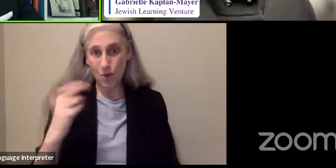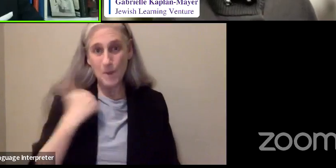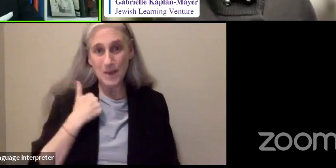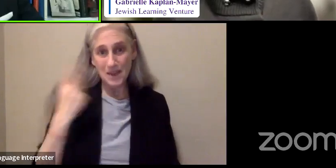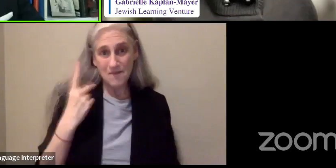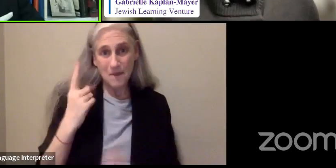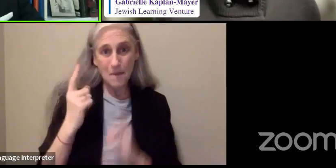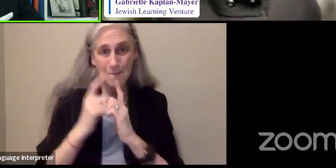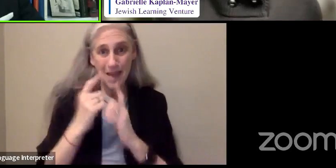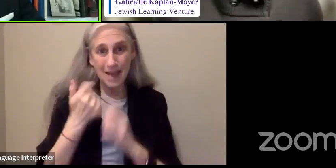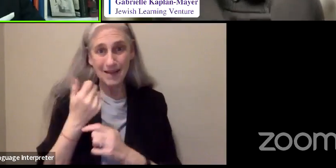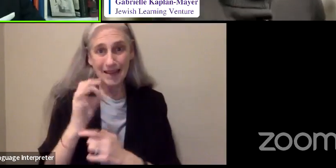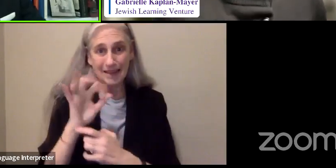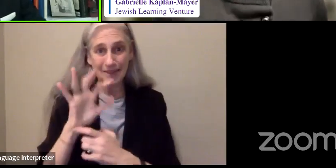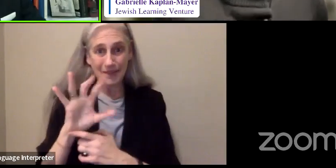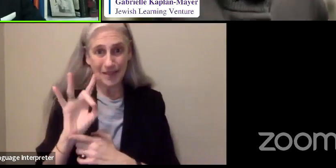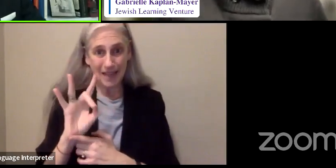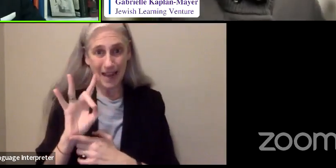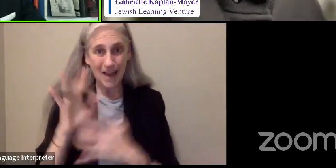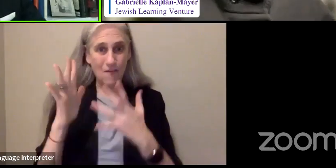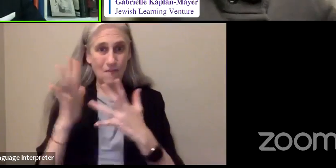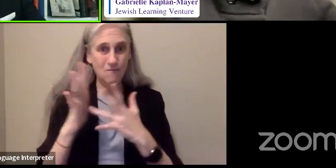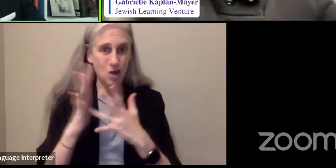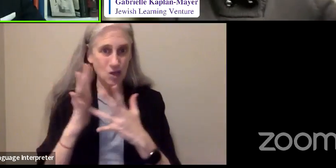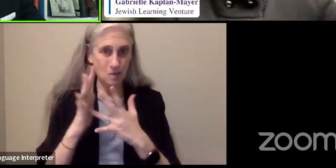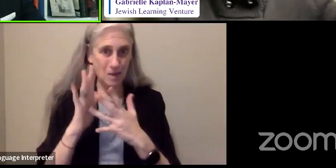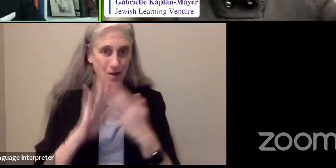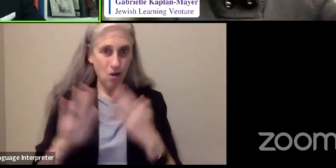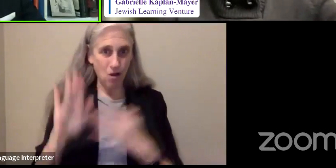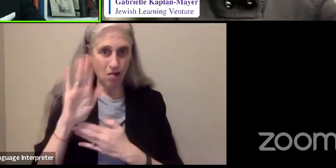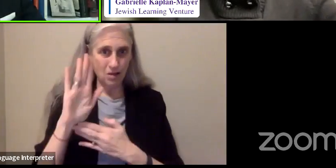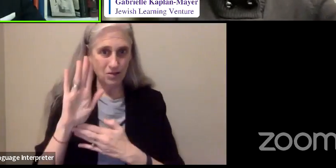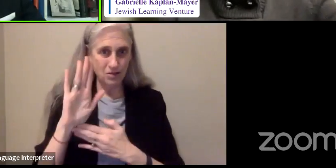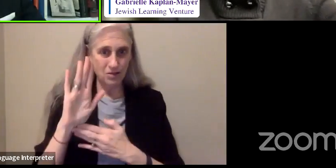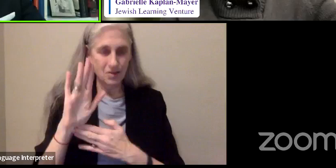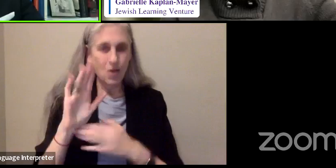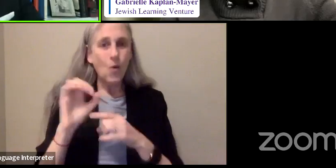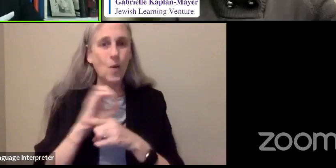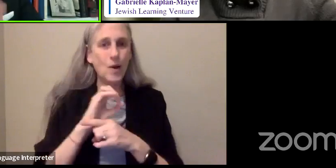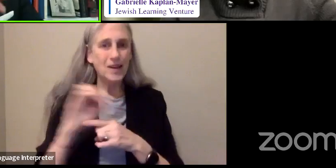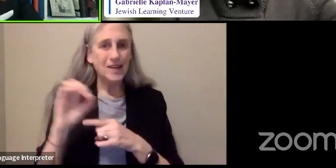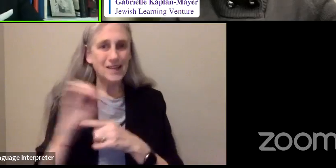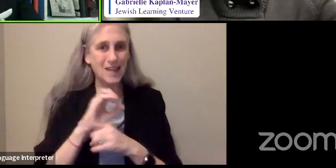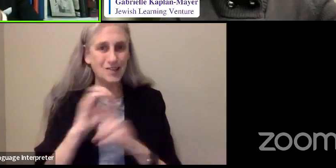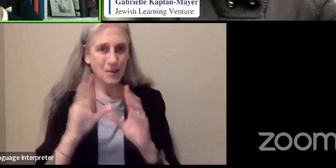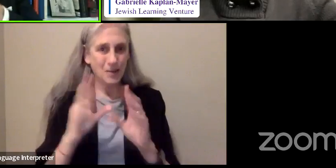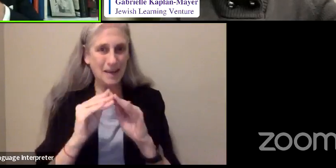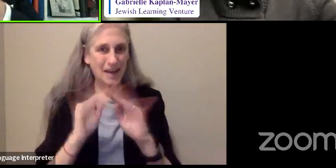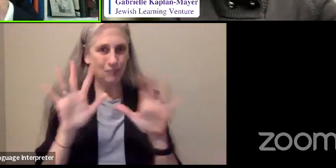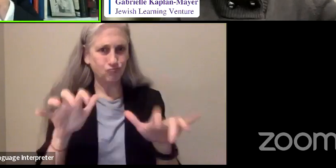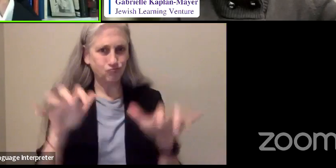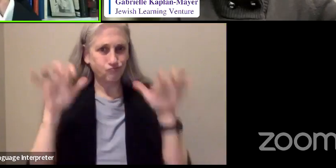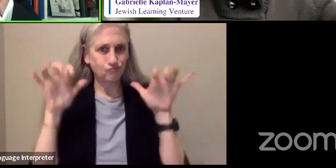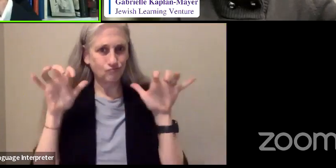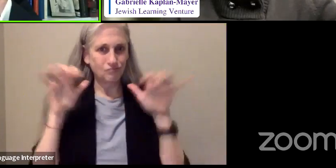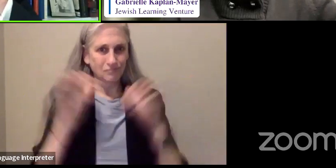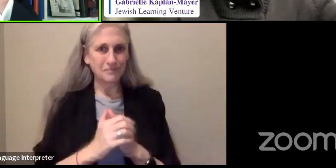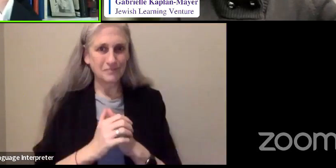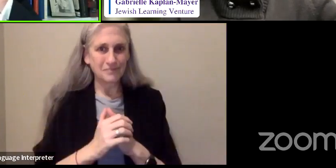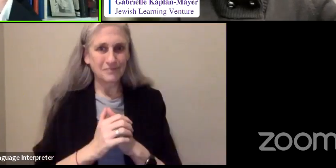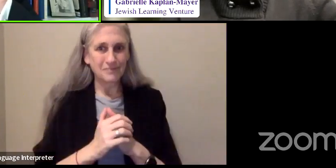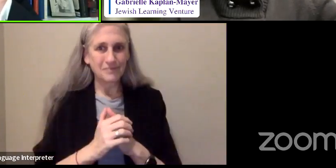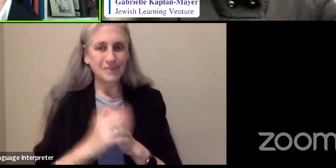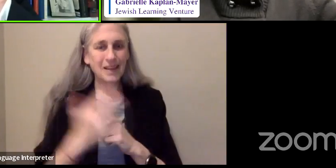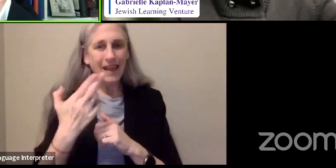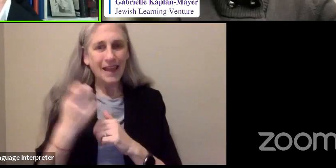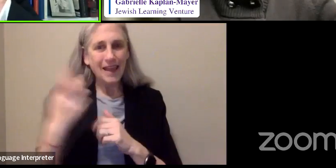We were freshmen. And we were at an orientation session. And he came over